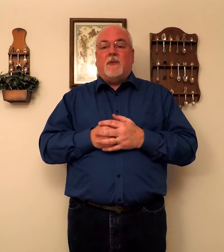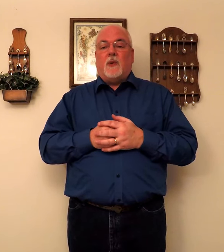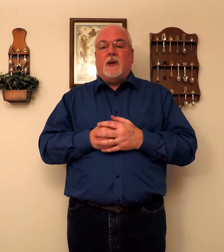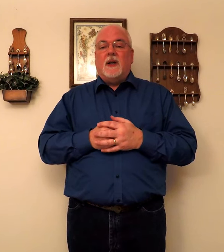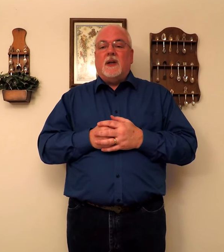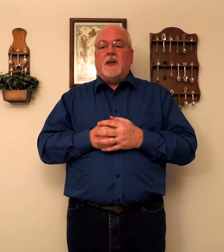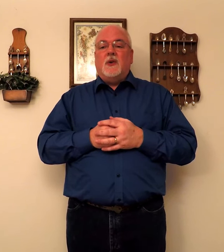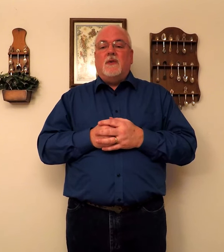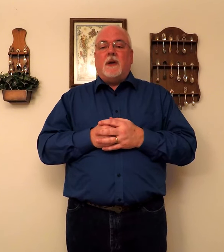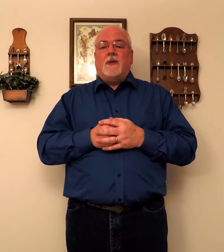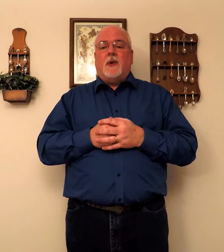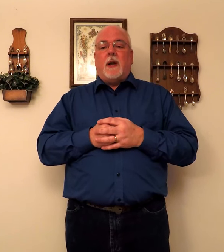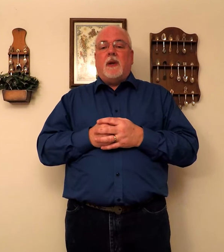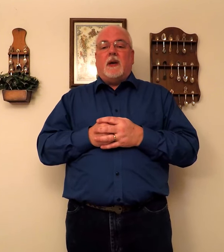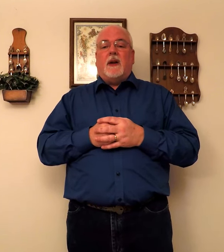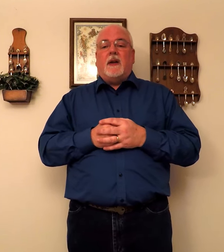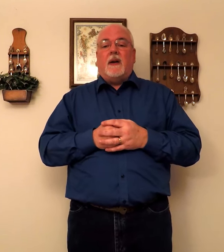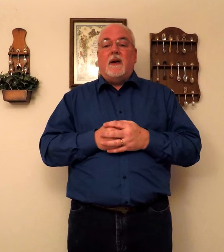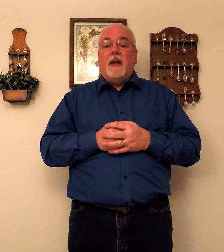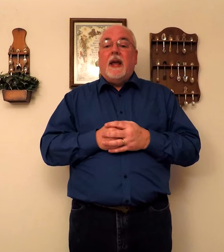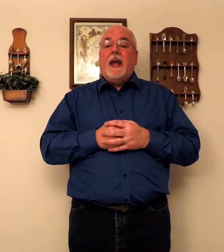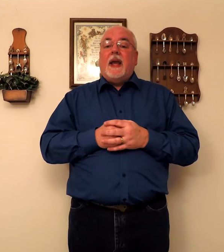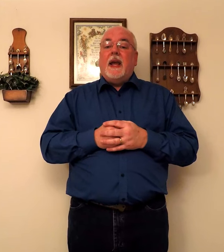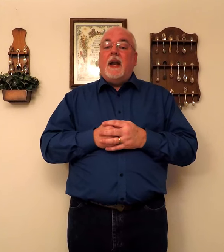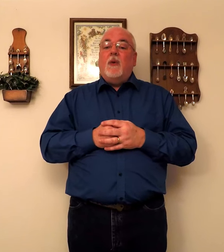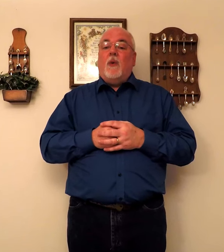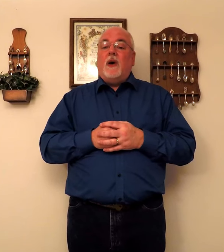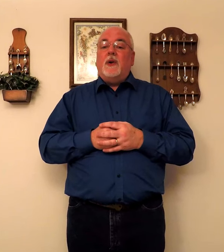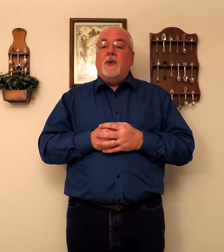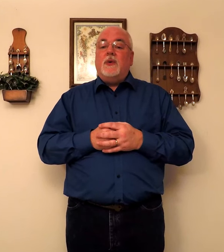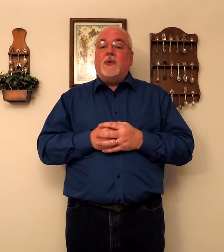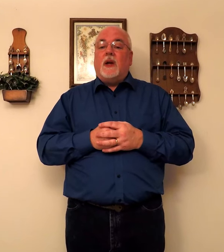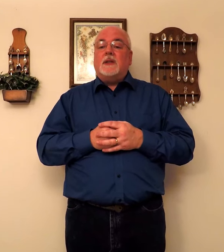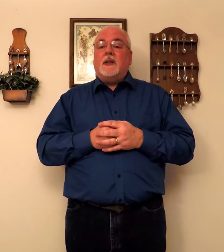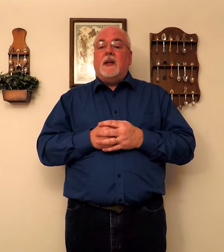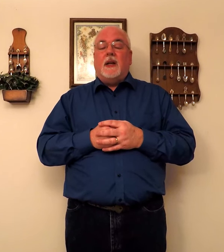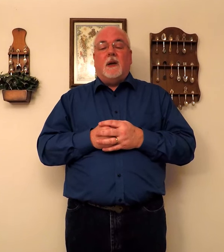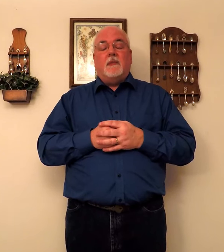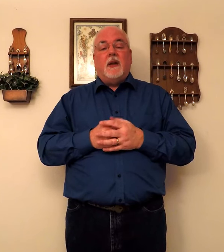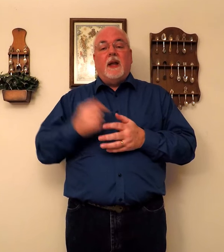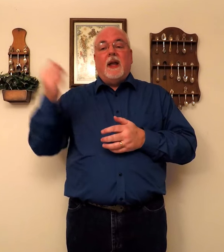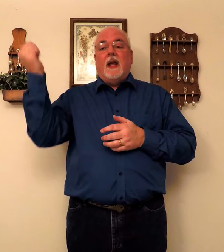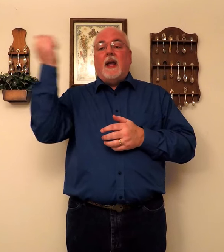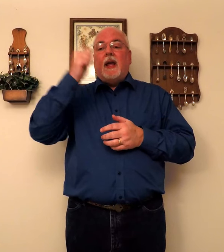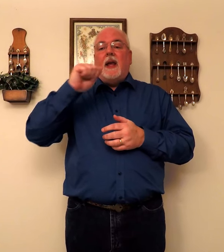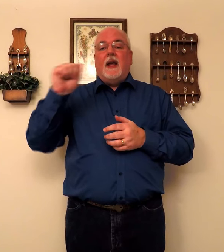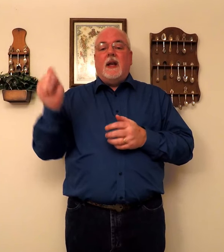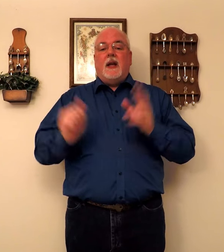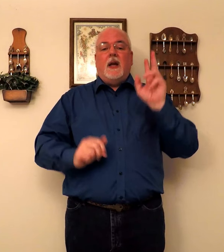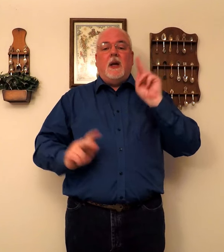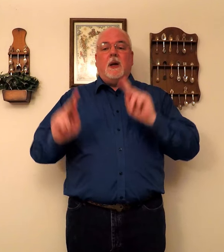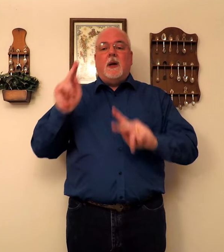before. No. Vocabulary there. Anyone who trusts in him. Anybody.